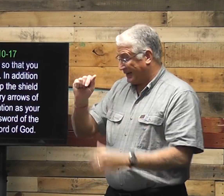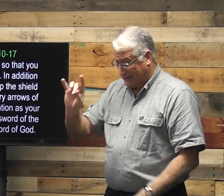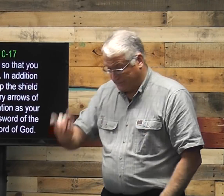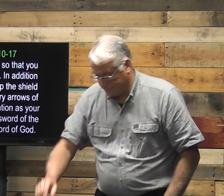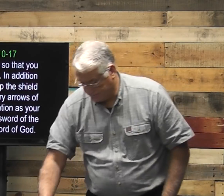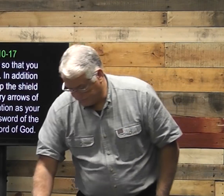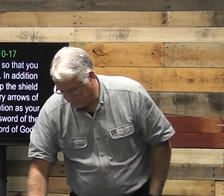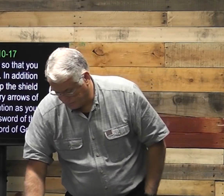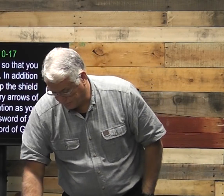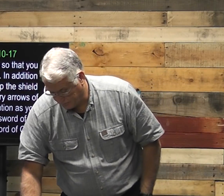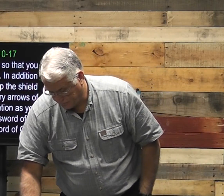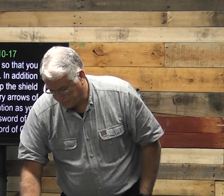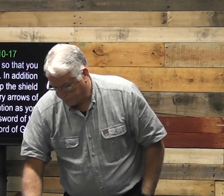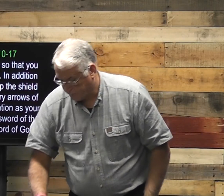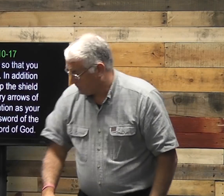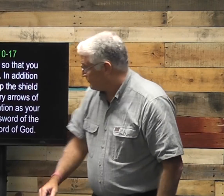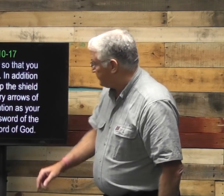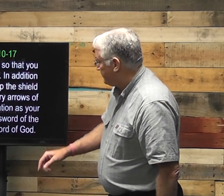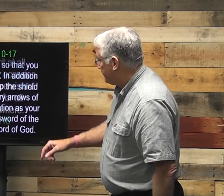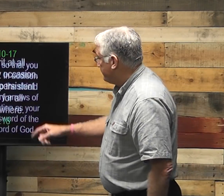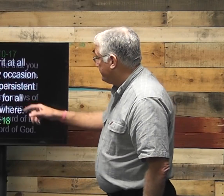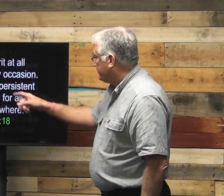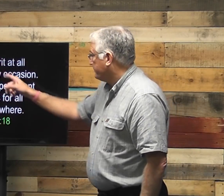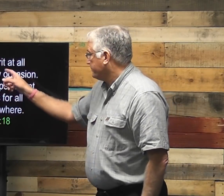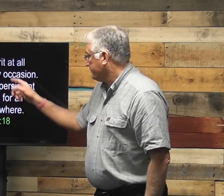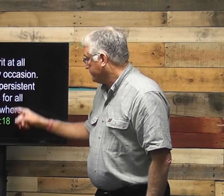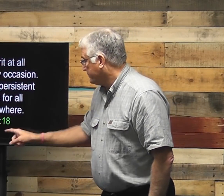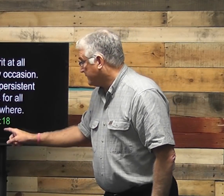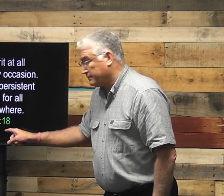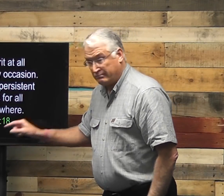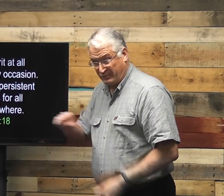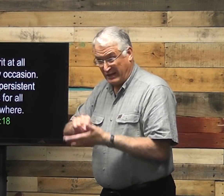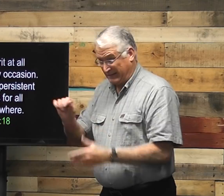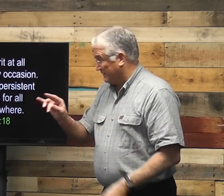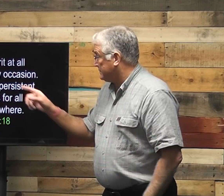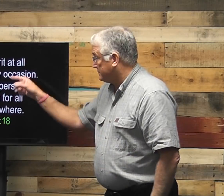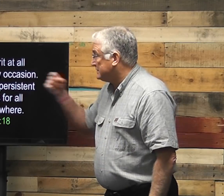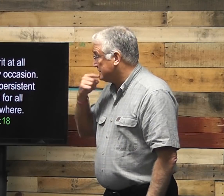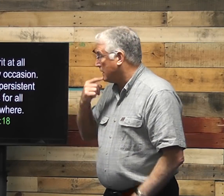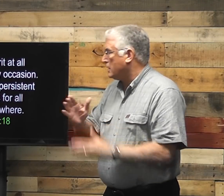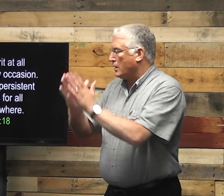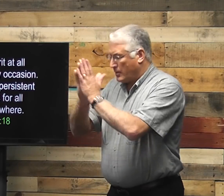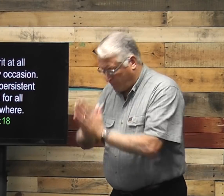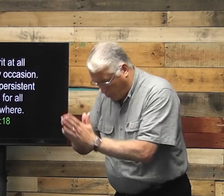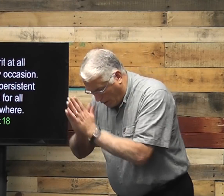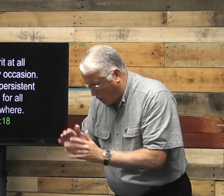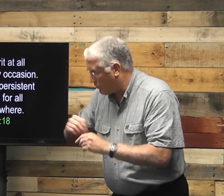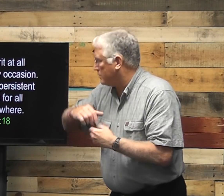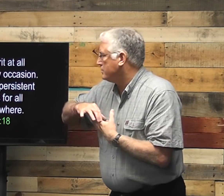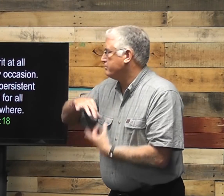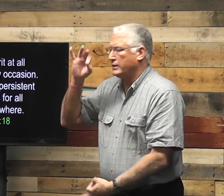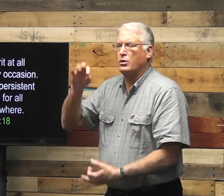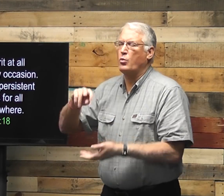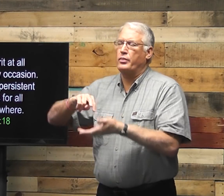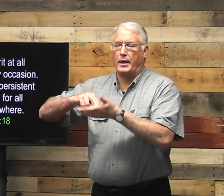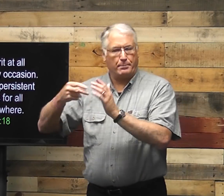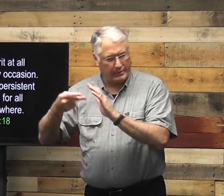are given to us through prayer. And we'll look in Acts. Oh, I'm sorry. In the next scripture in Ephesians. Pray in the Spirit,